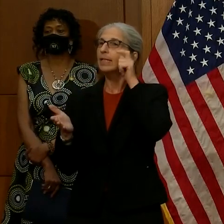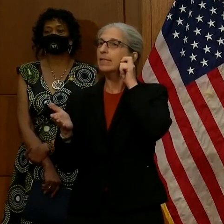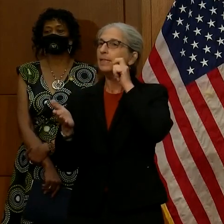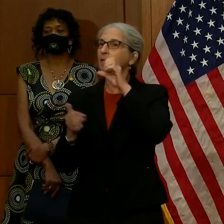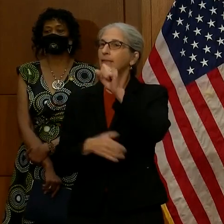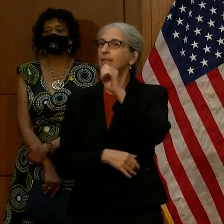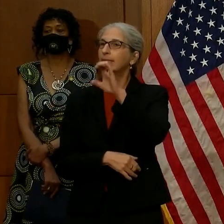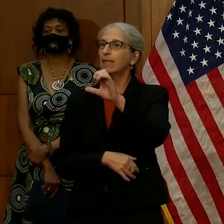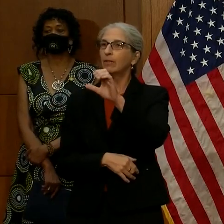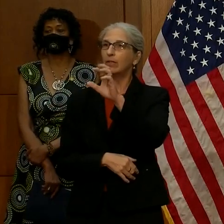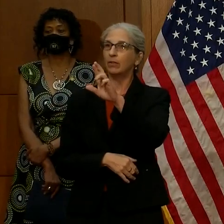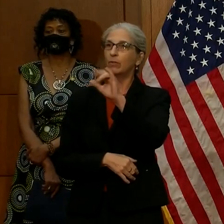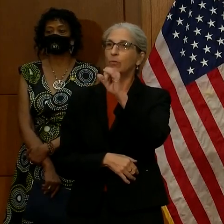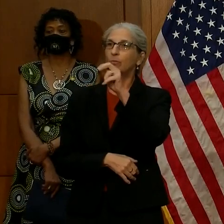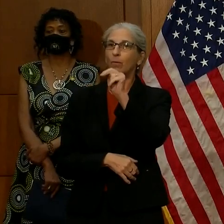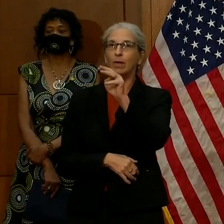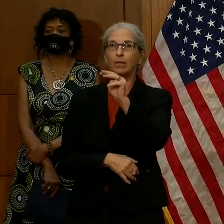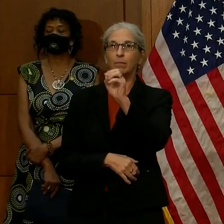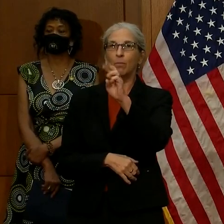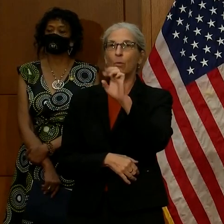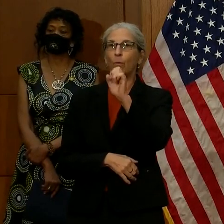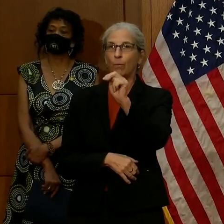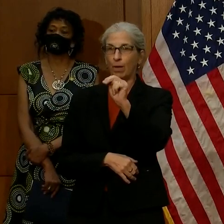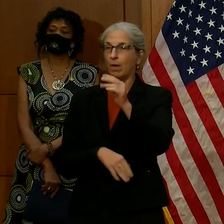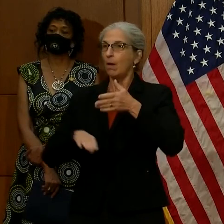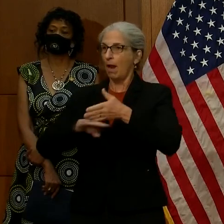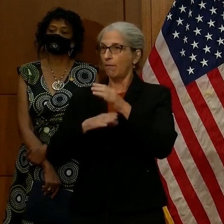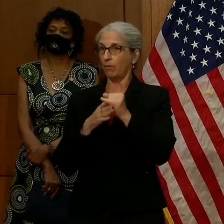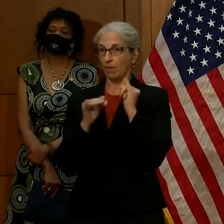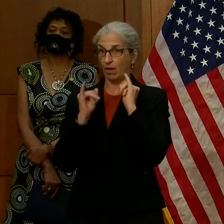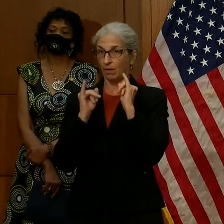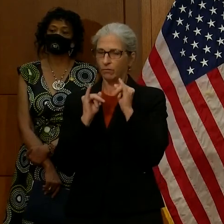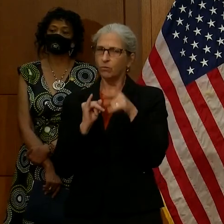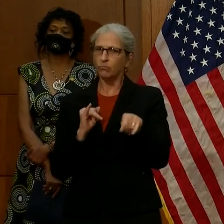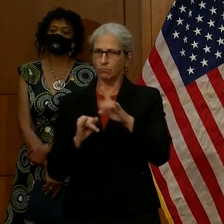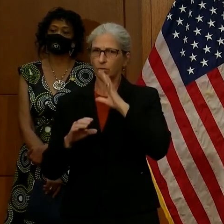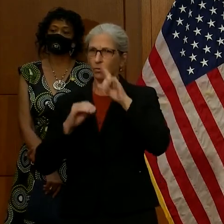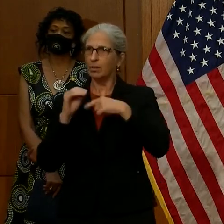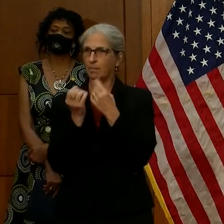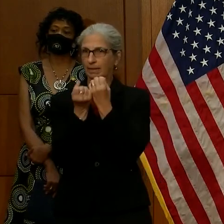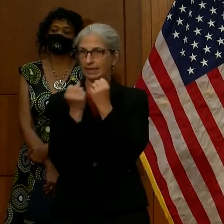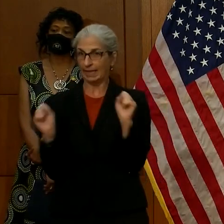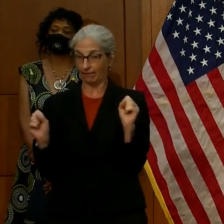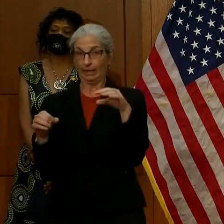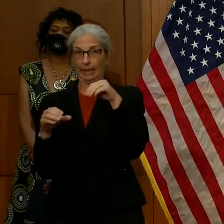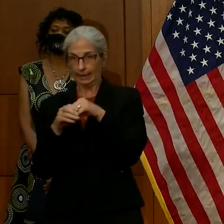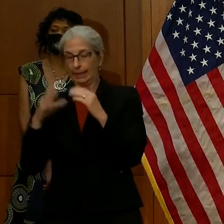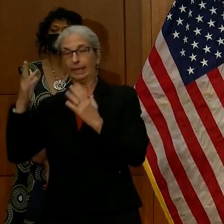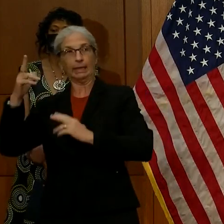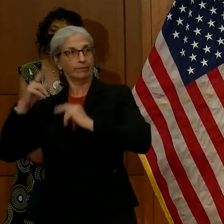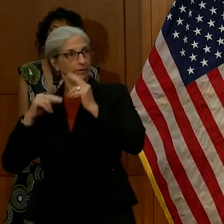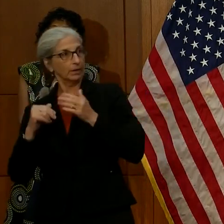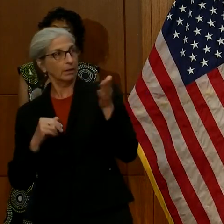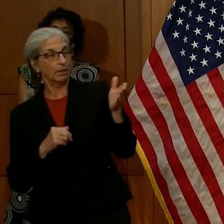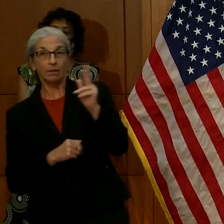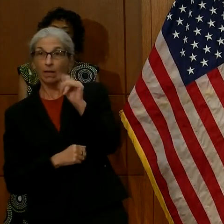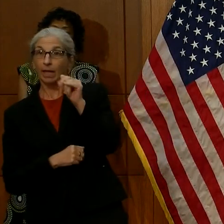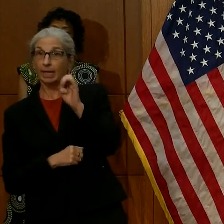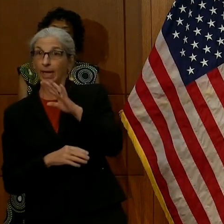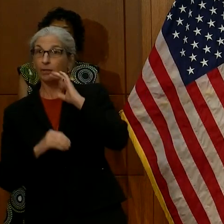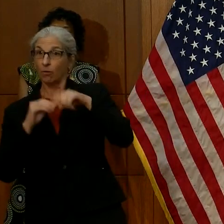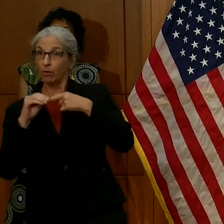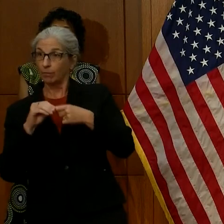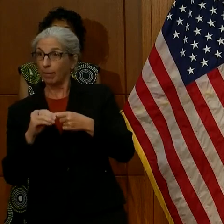and after the interview aired, we had a lot of questions about safety within our facilities. Right. As Kate mentioned, you know,